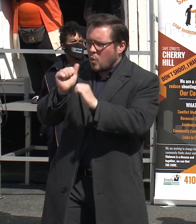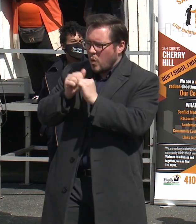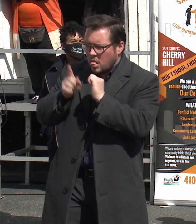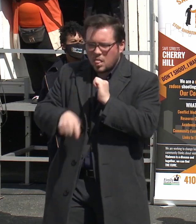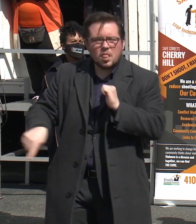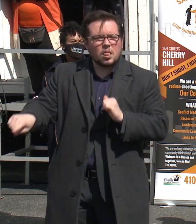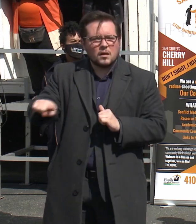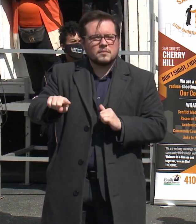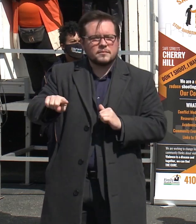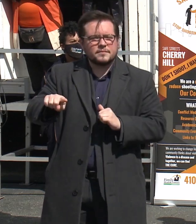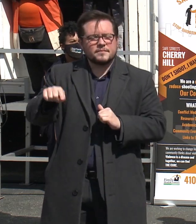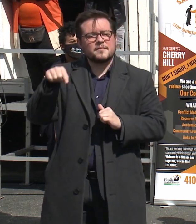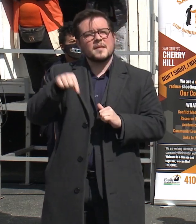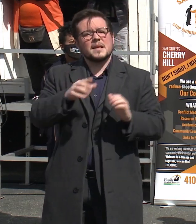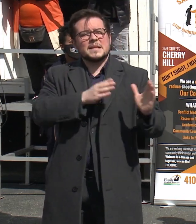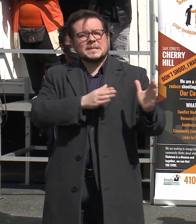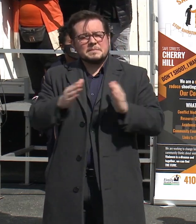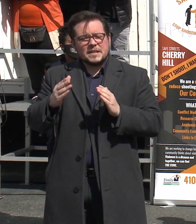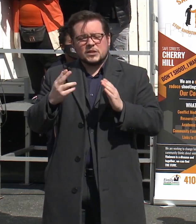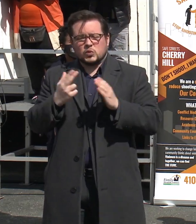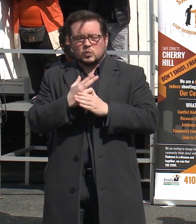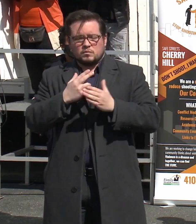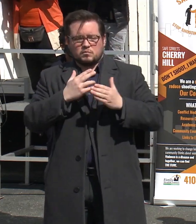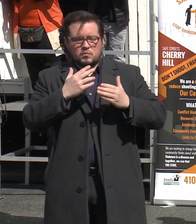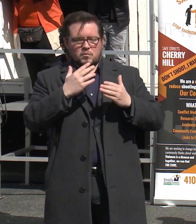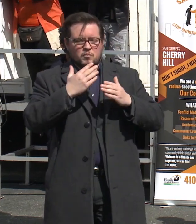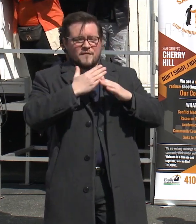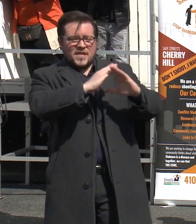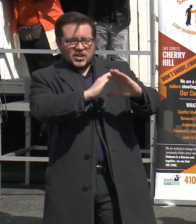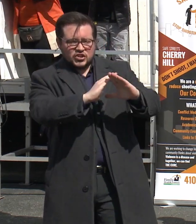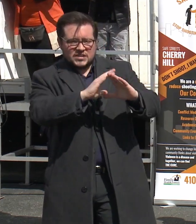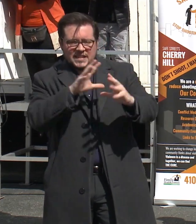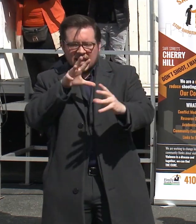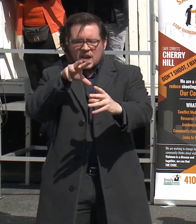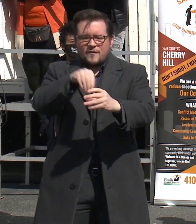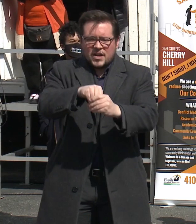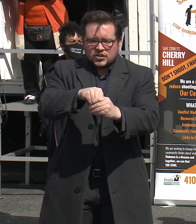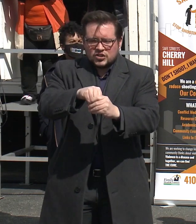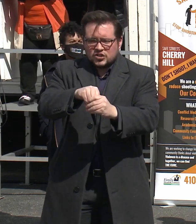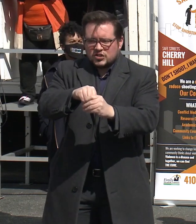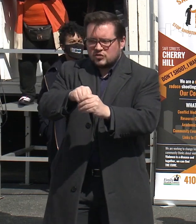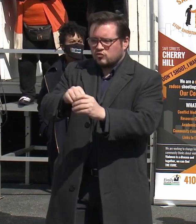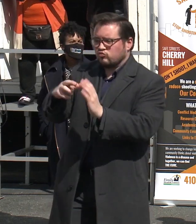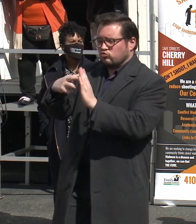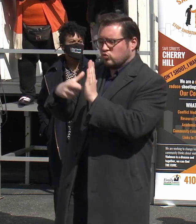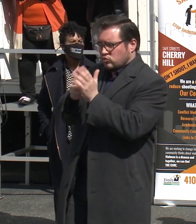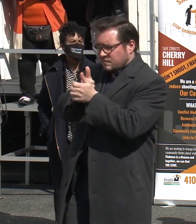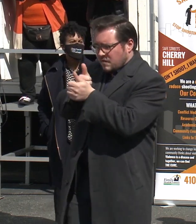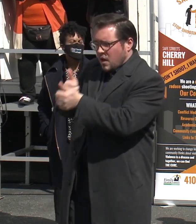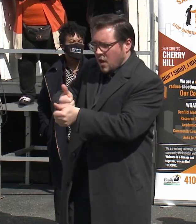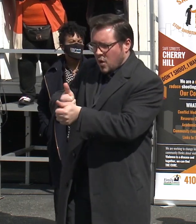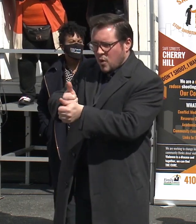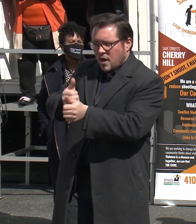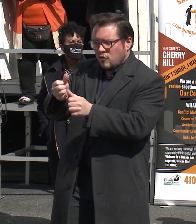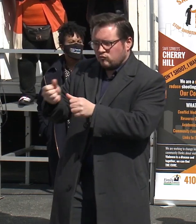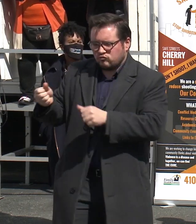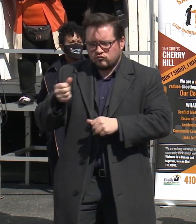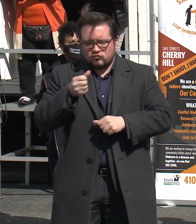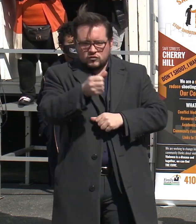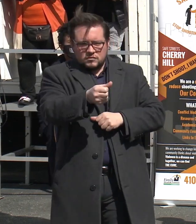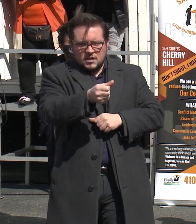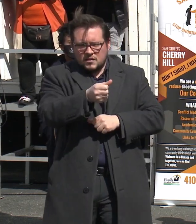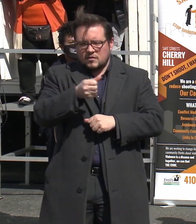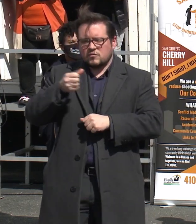The plan leverages prevention, intervention, enforcement, reentry, and rehabilitation strategies and